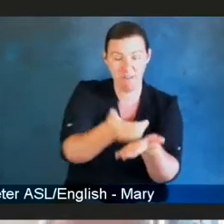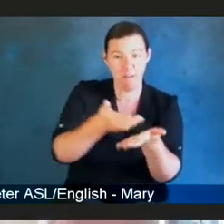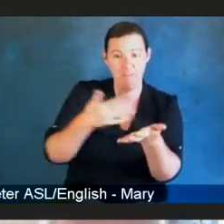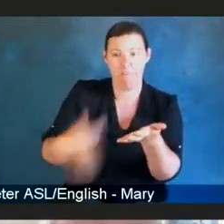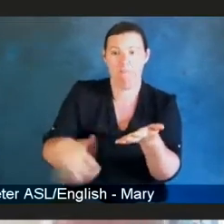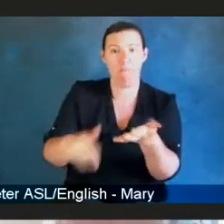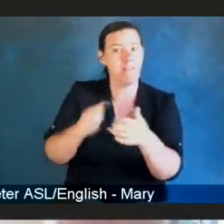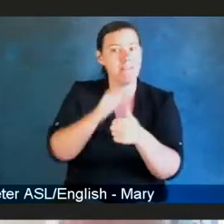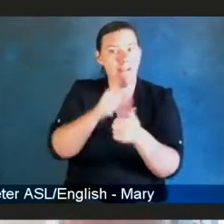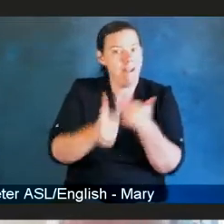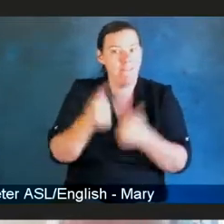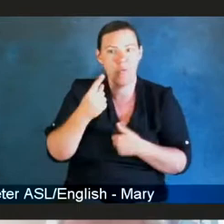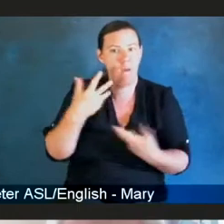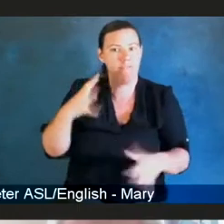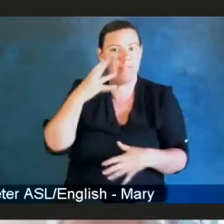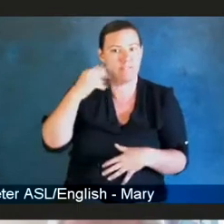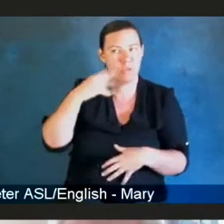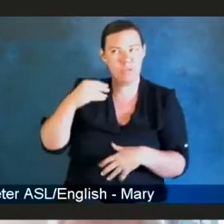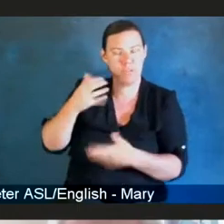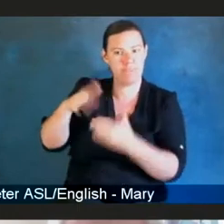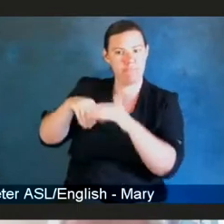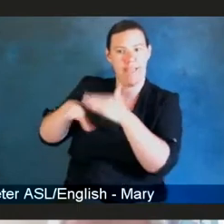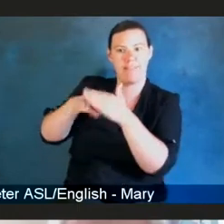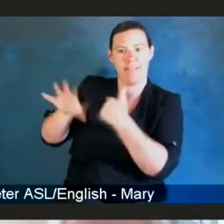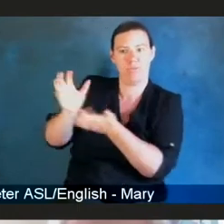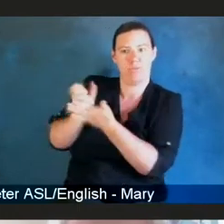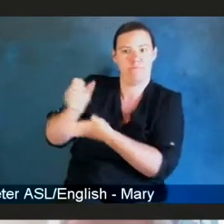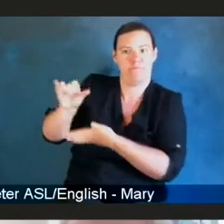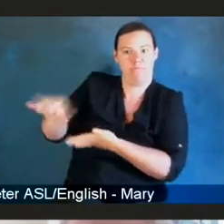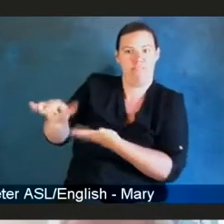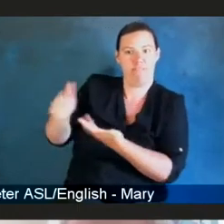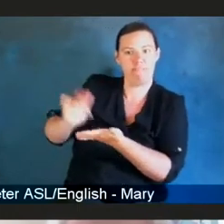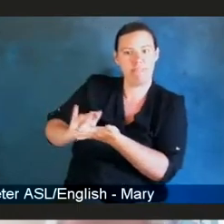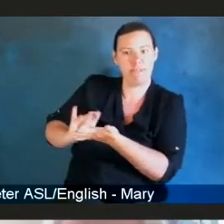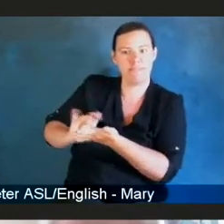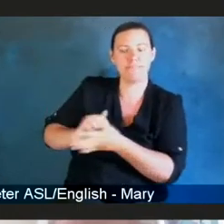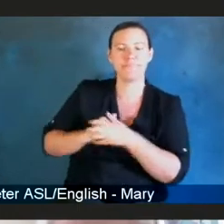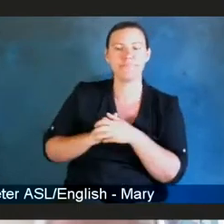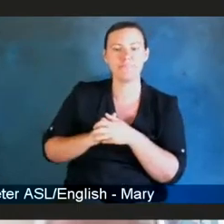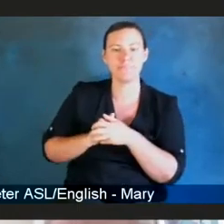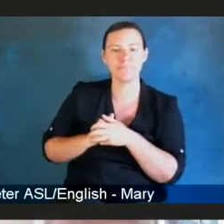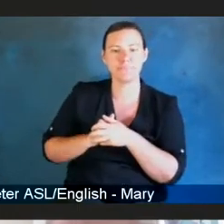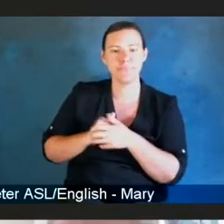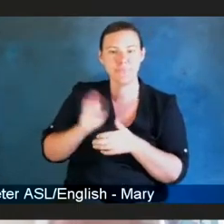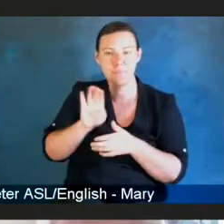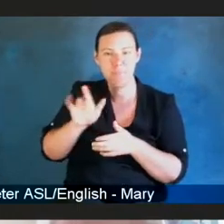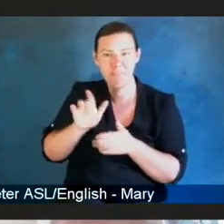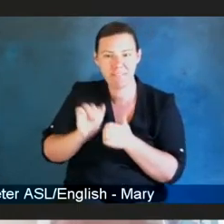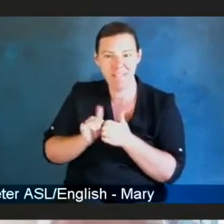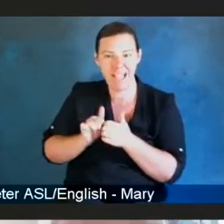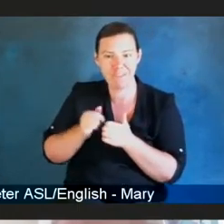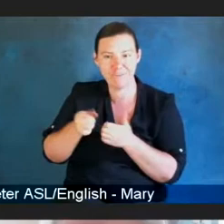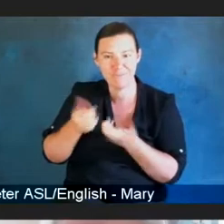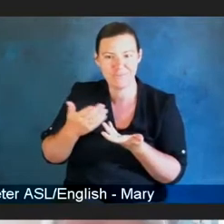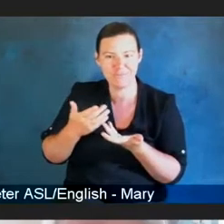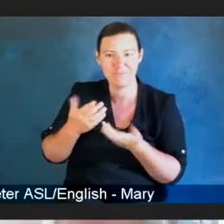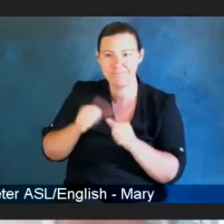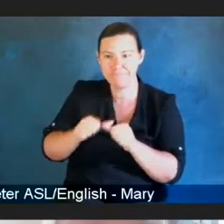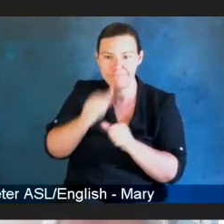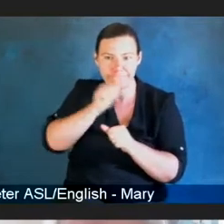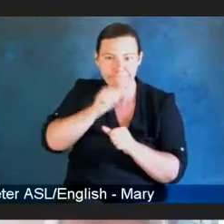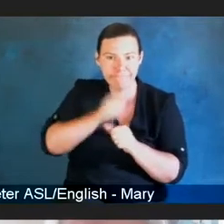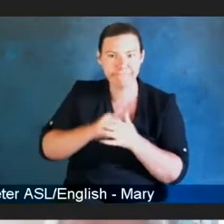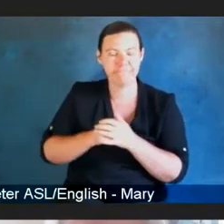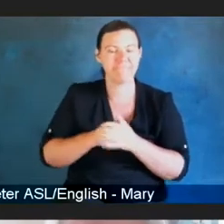Well, that's been a question that I've struggled with for 40 years. And I think any long-term